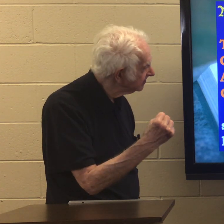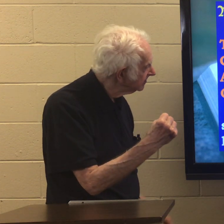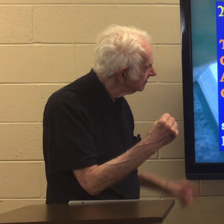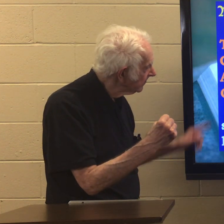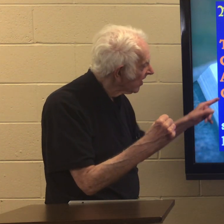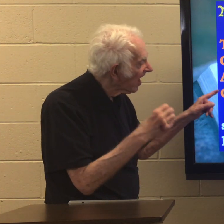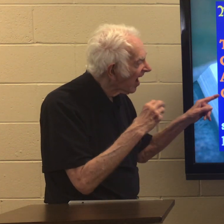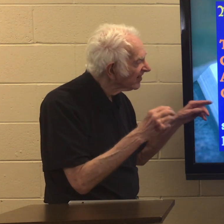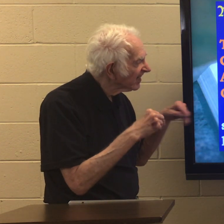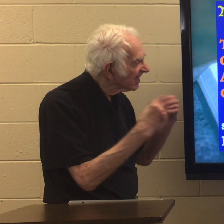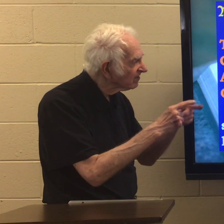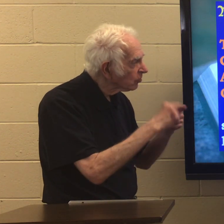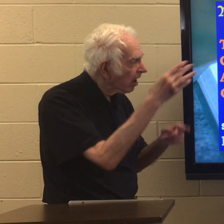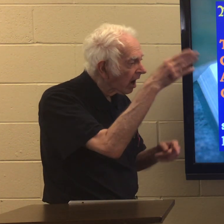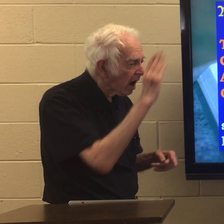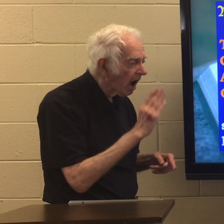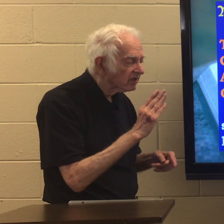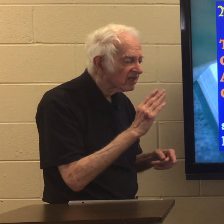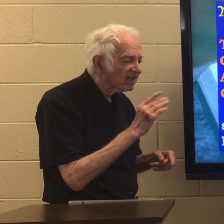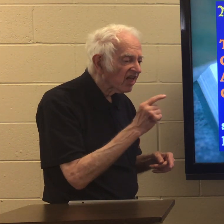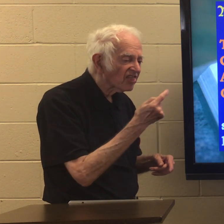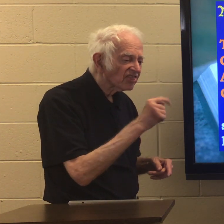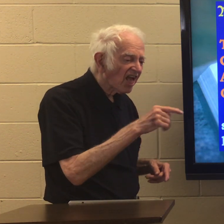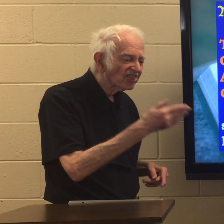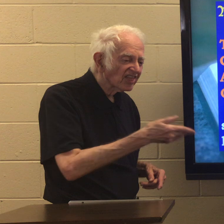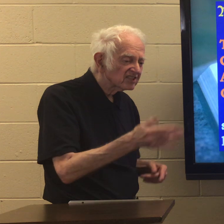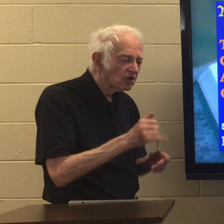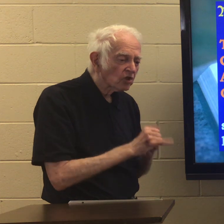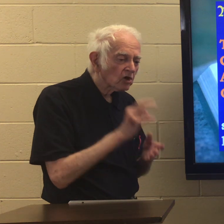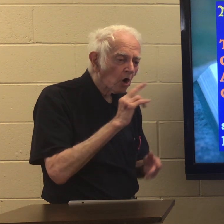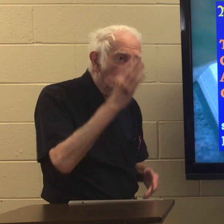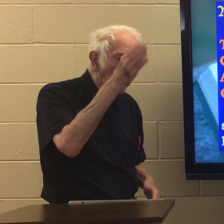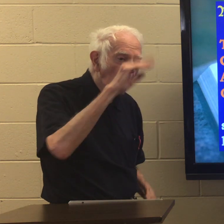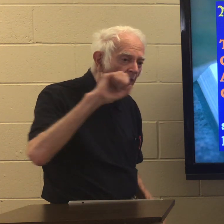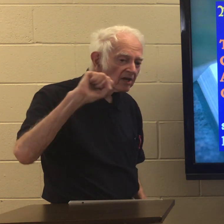and give to God the things that are God's.